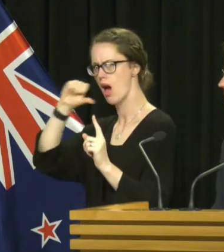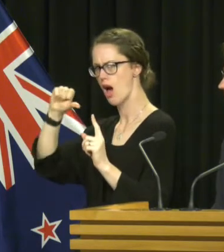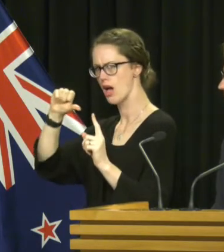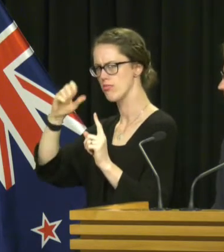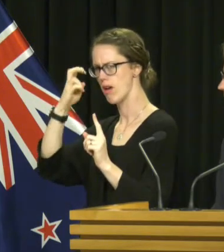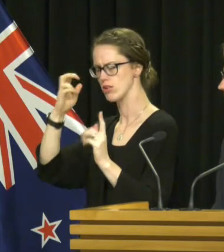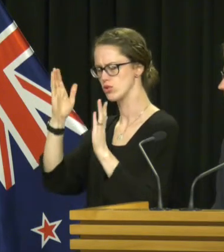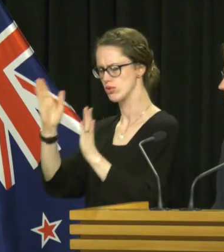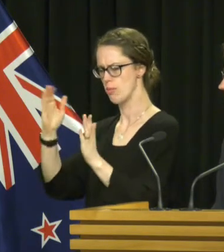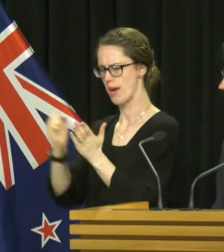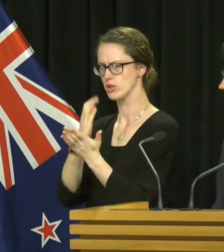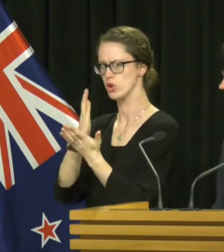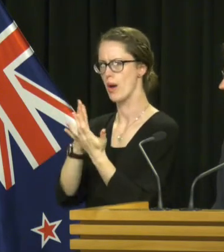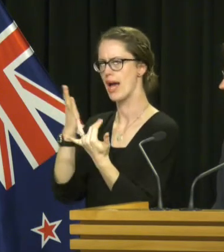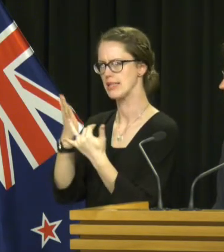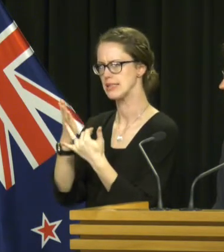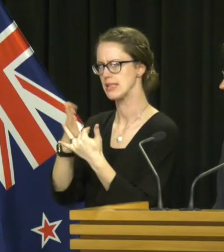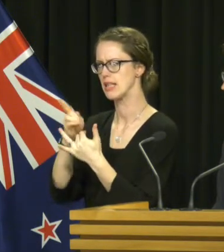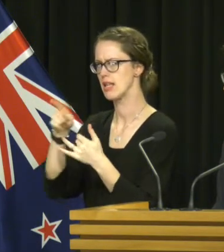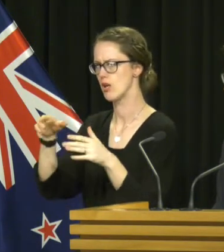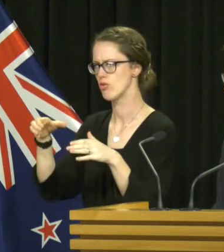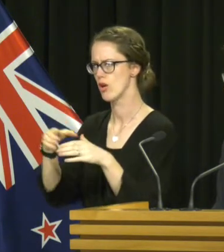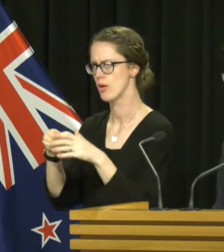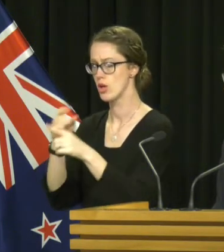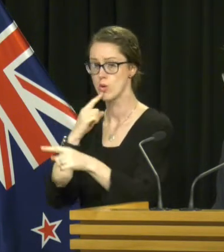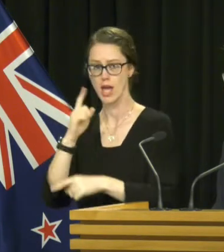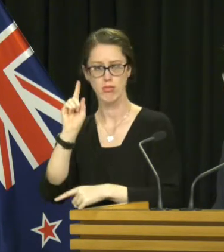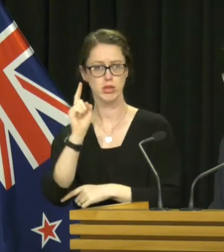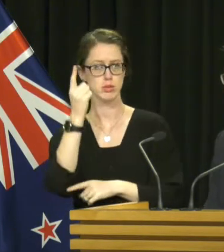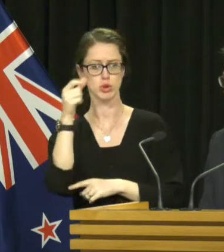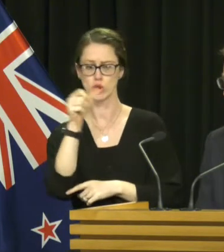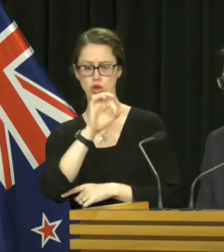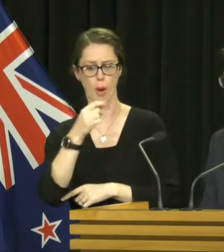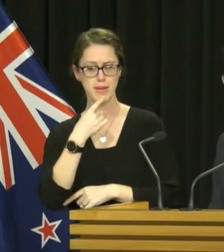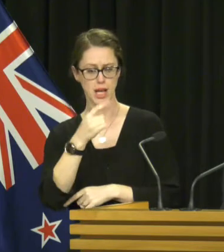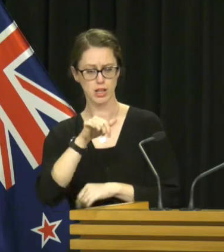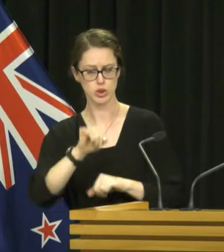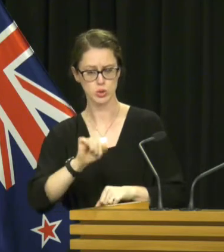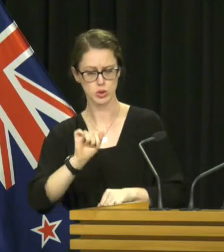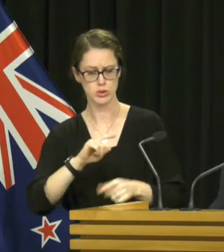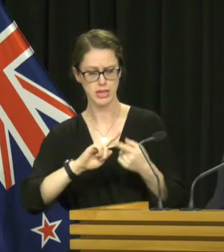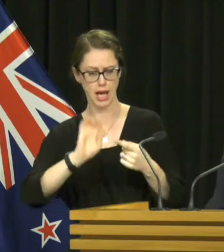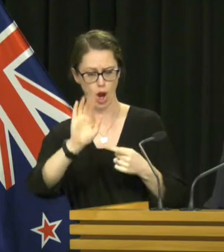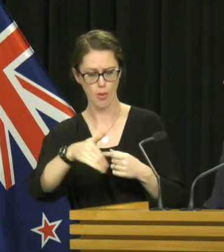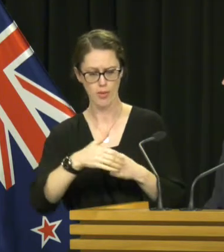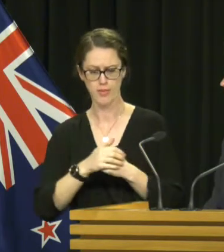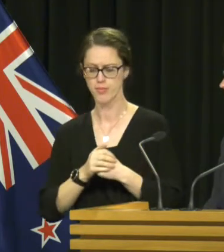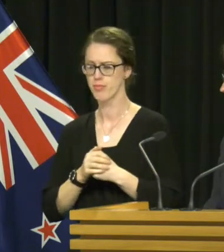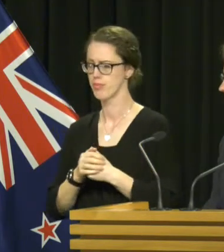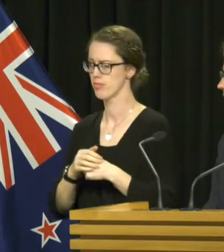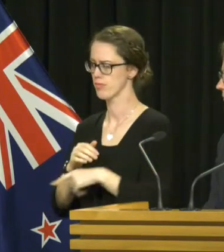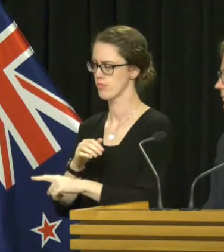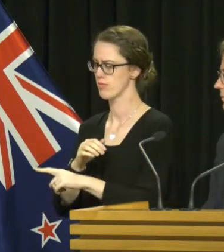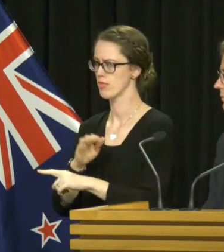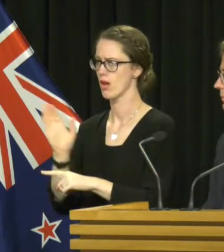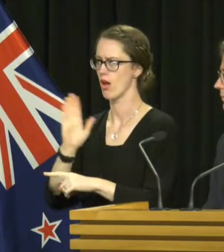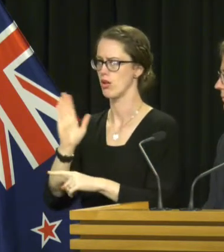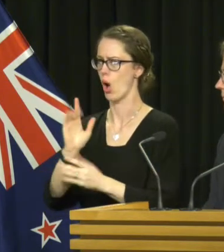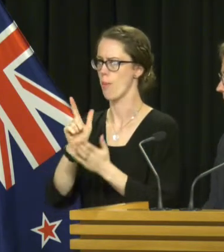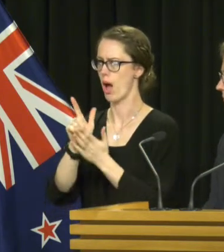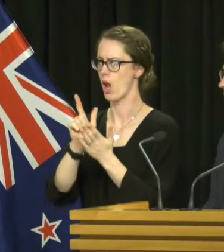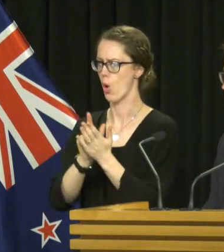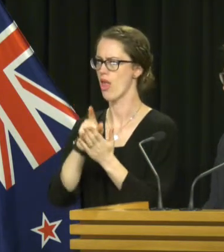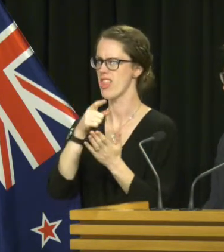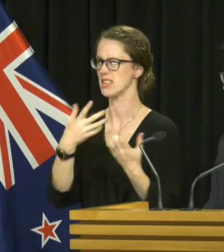to make sure that we're accessing that target group. So you say the principal shouldn't be telling the students to stay home? No, I'm saying that actually, by law,